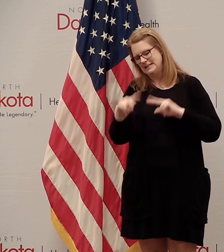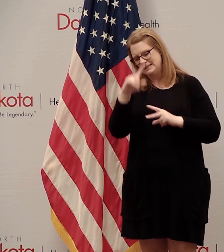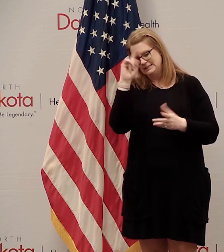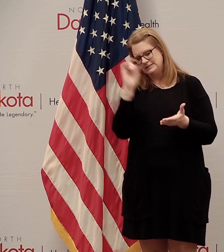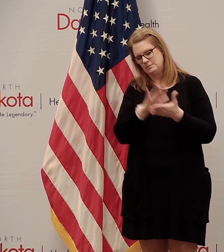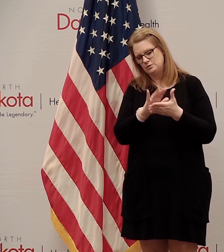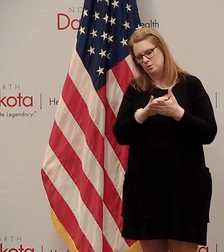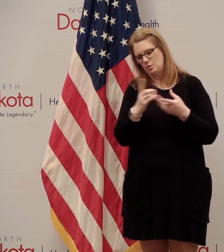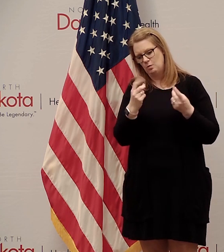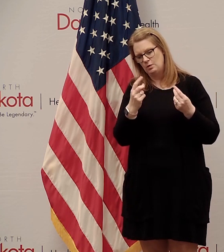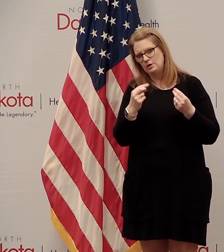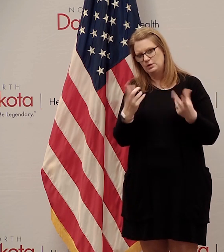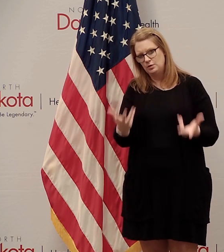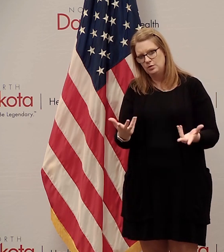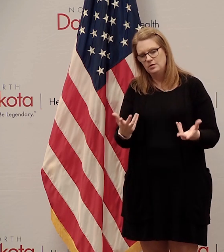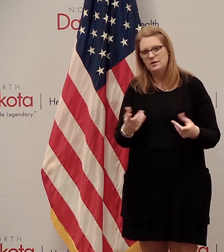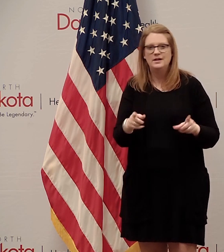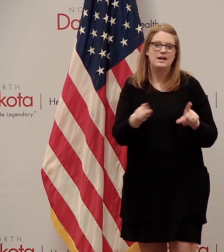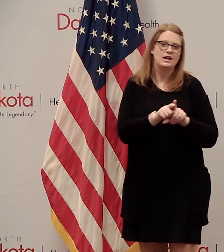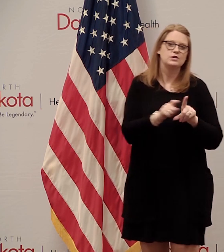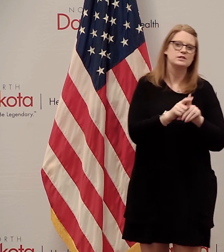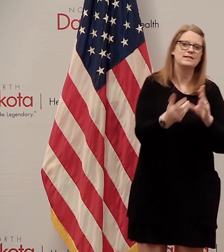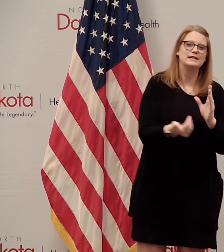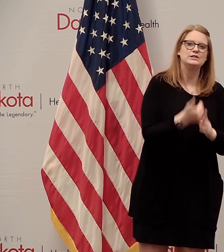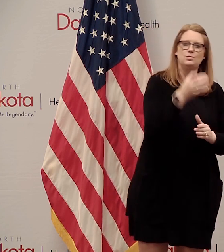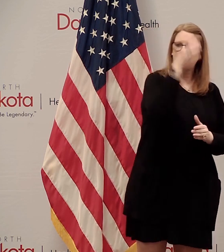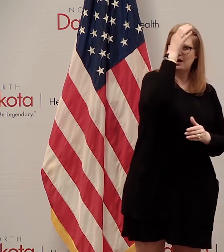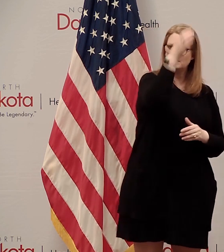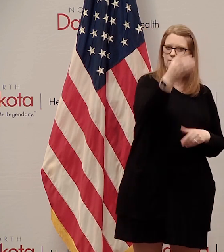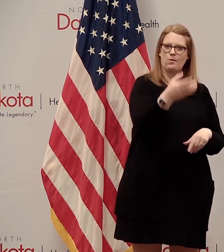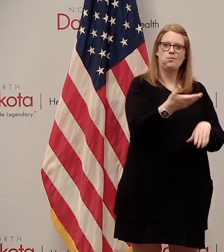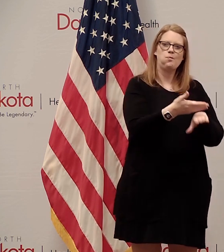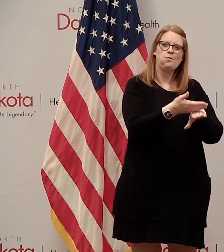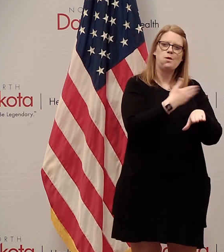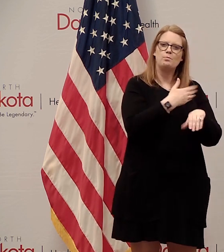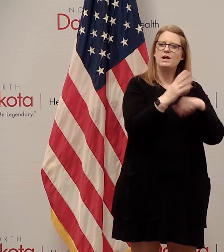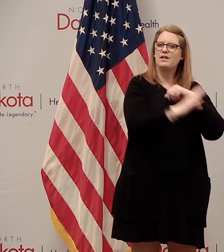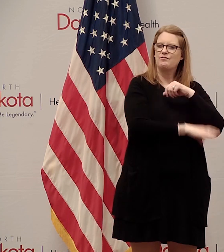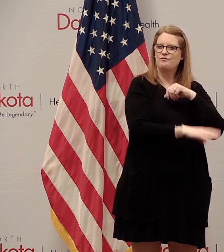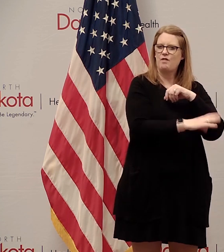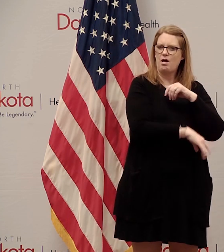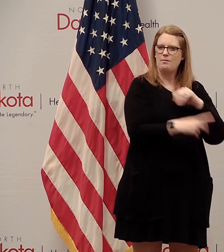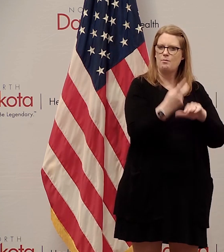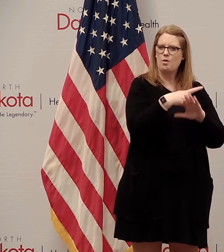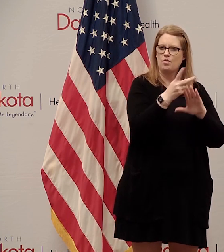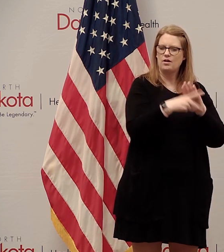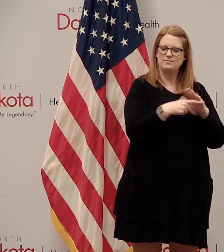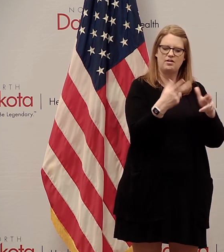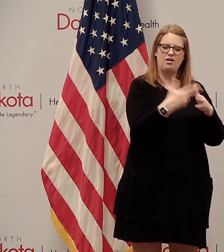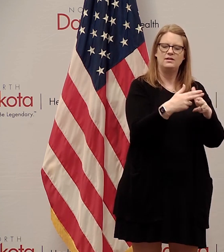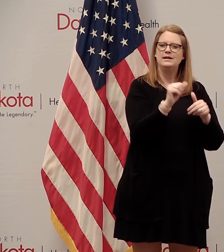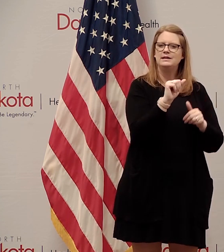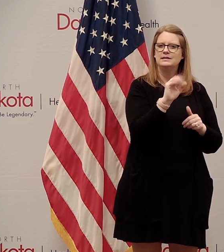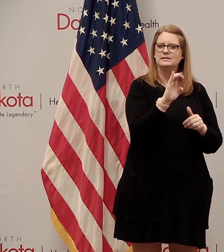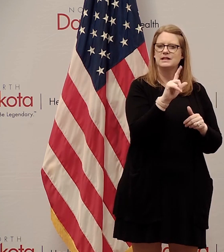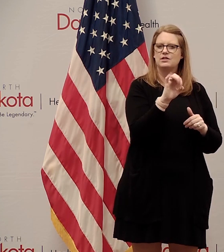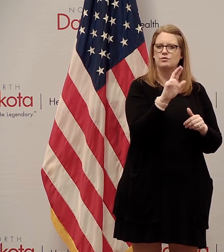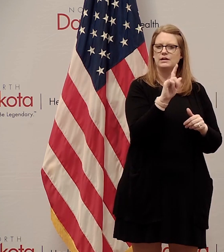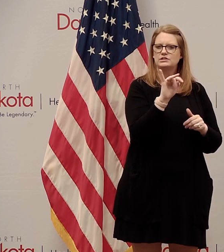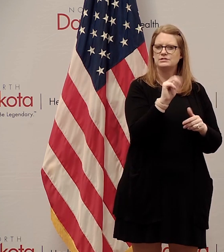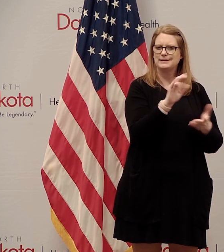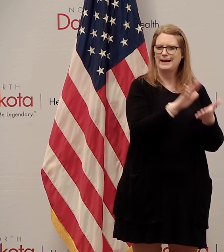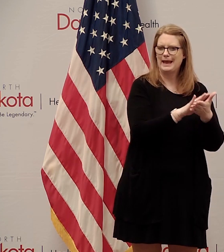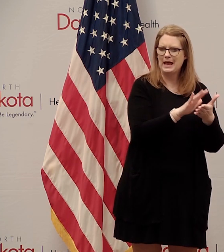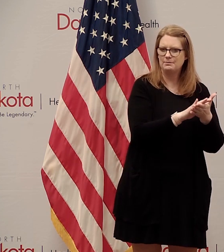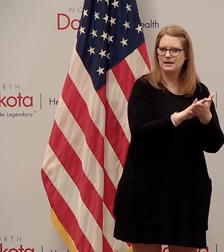this new concept called the fall uh pre a pre-fall opening called an acceleration academy uh which could put